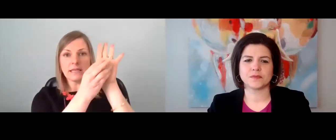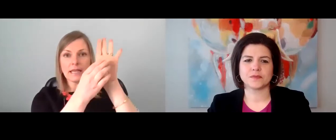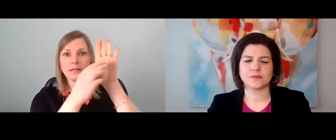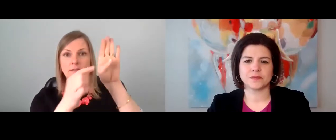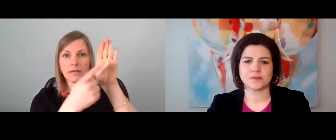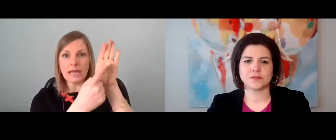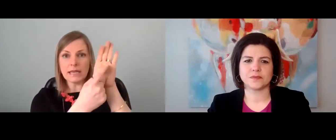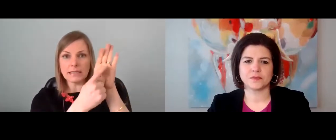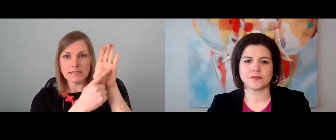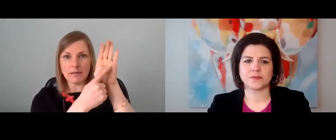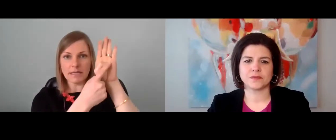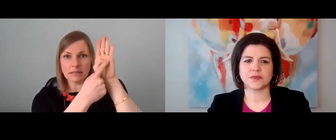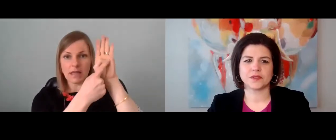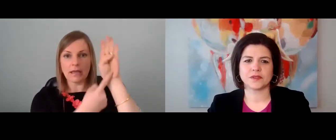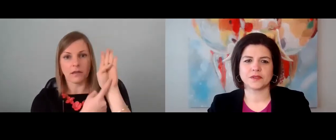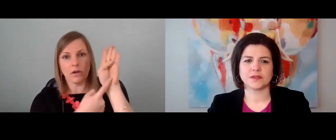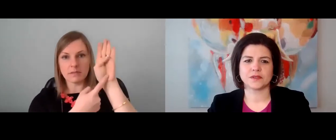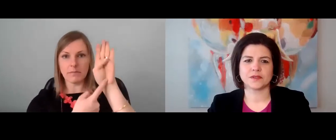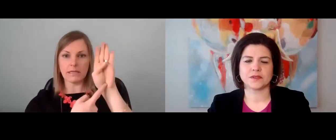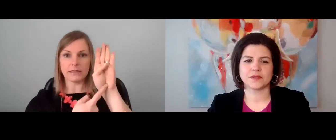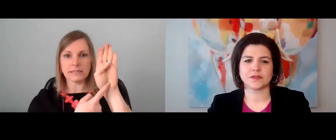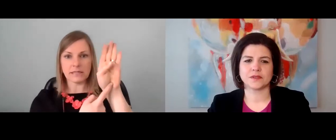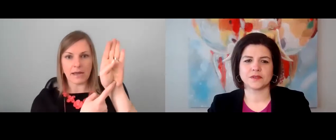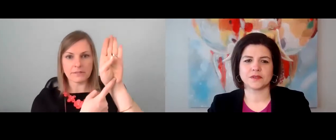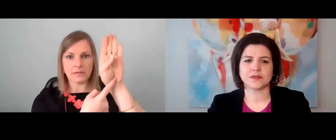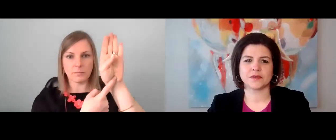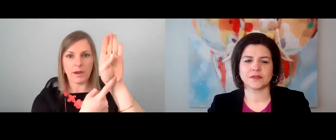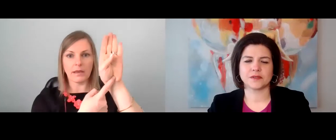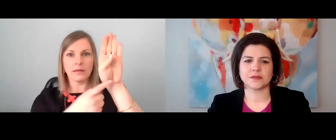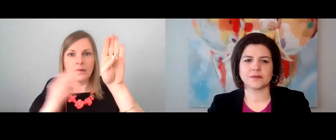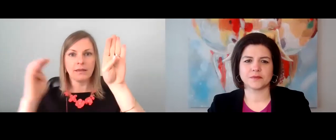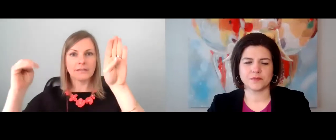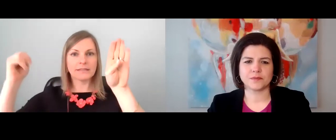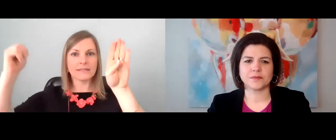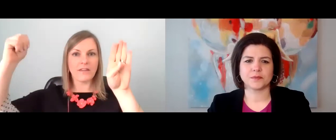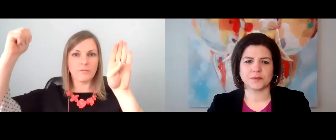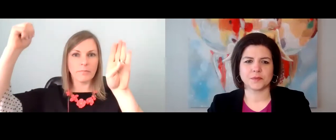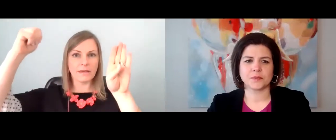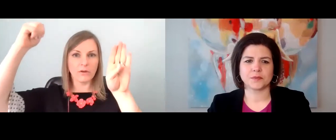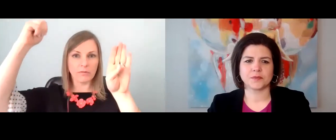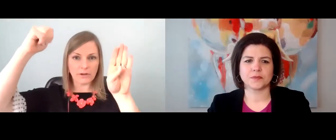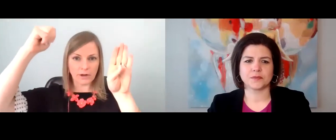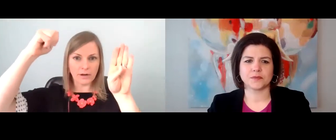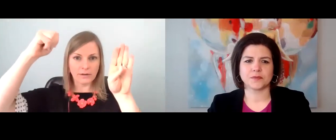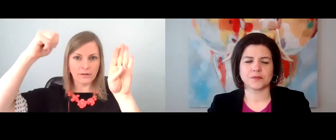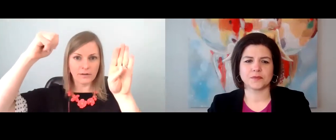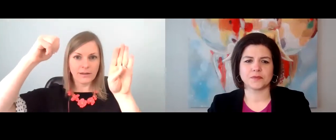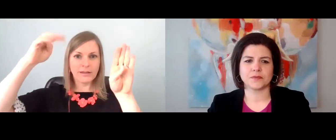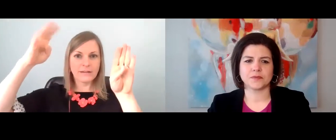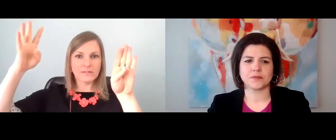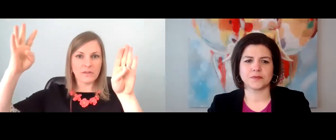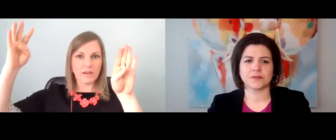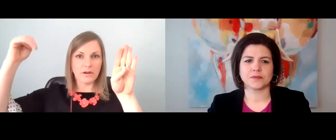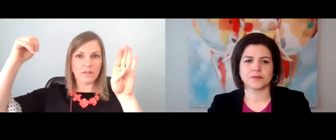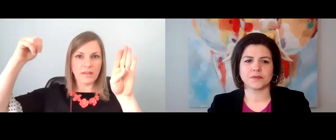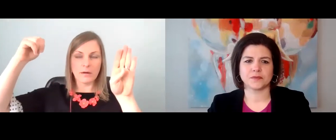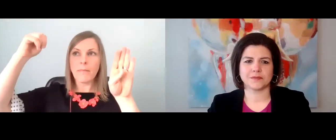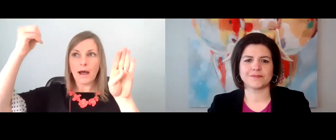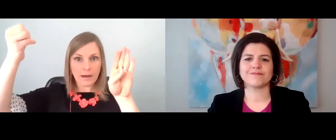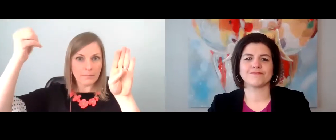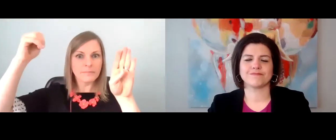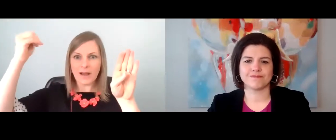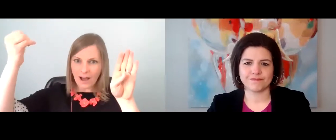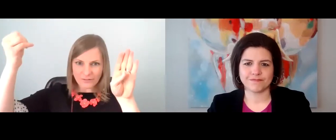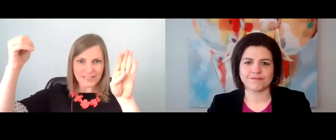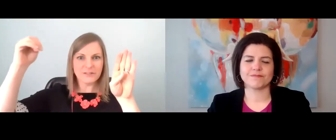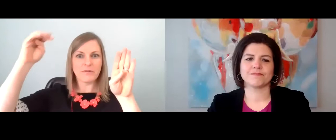baby has a need, need hits the amygdala, goes immediately to the downstairs brain, safe big critter. So their, their